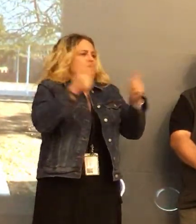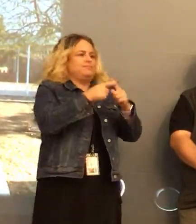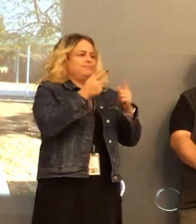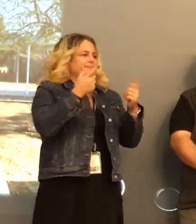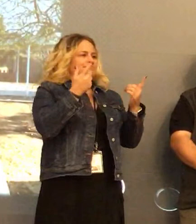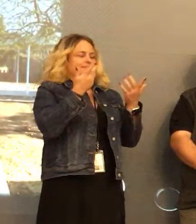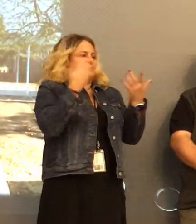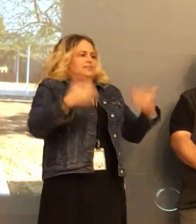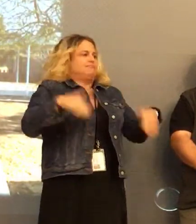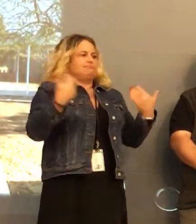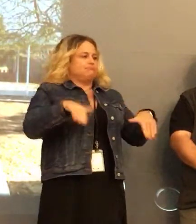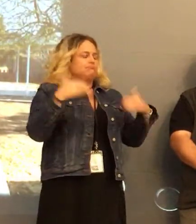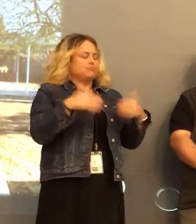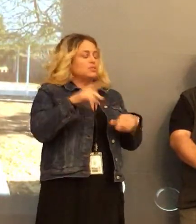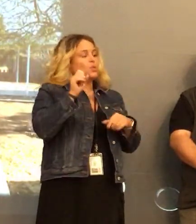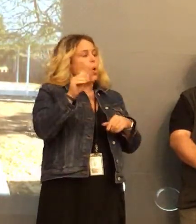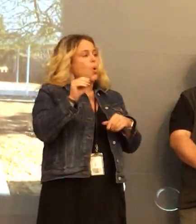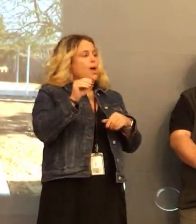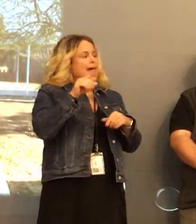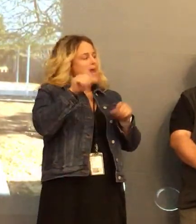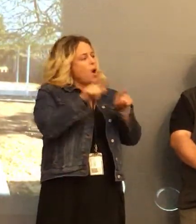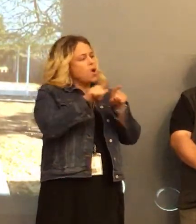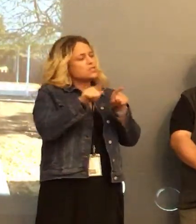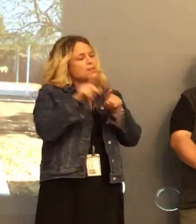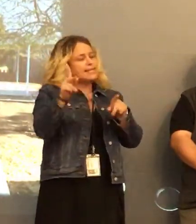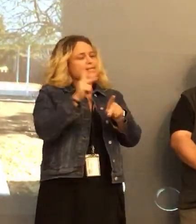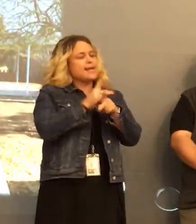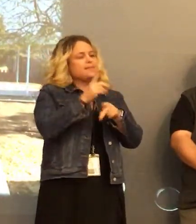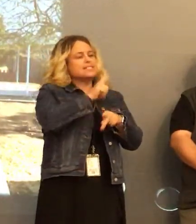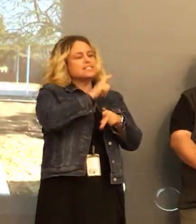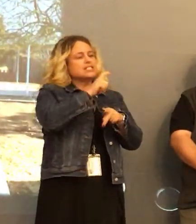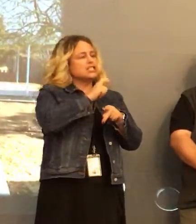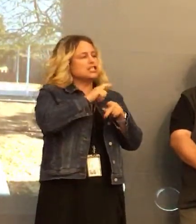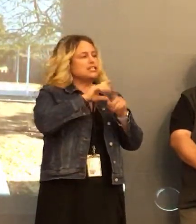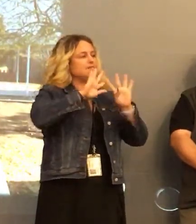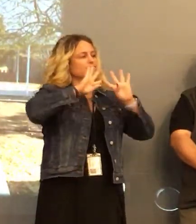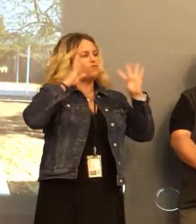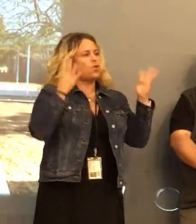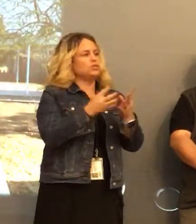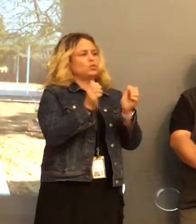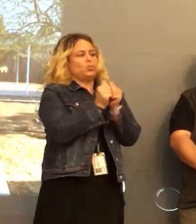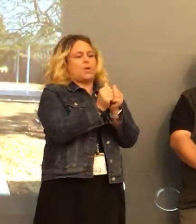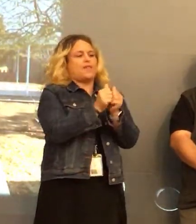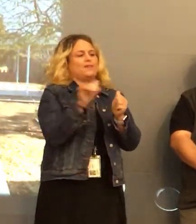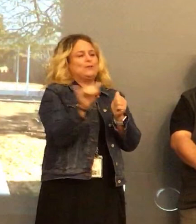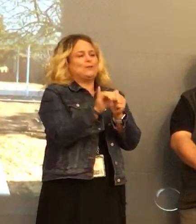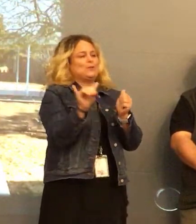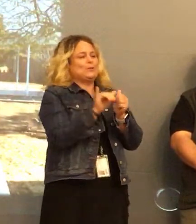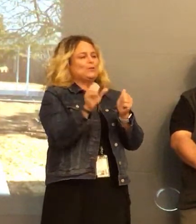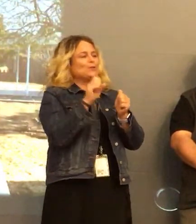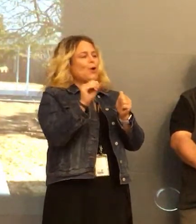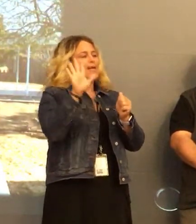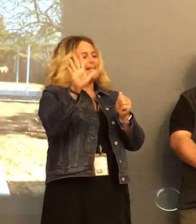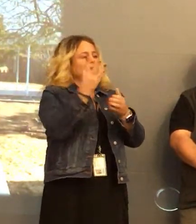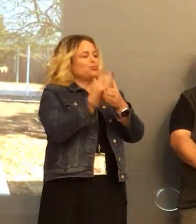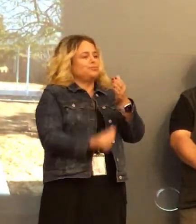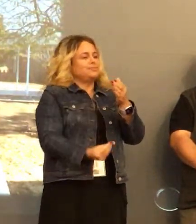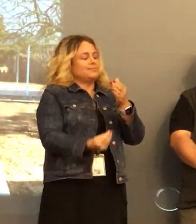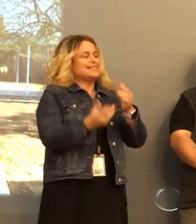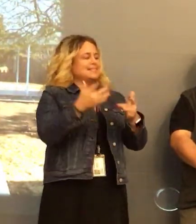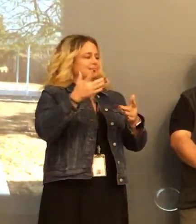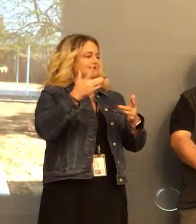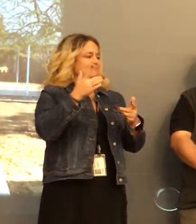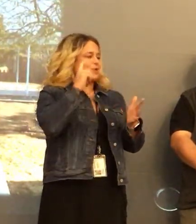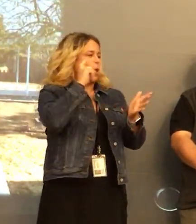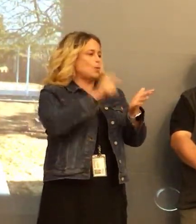the staff at large everyone was inspired by him he also kept the security group together and